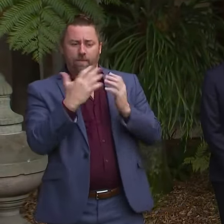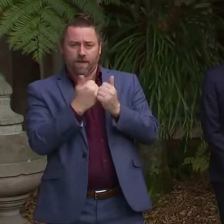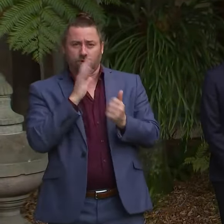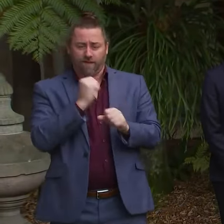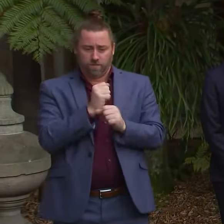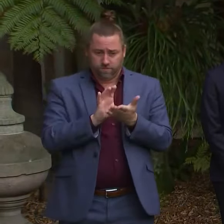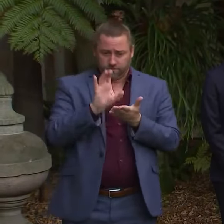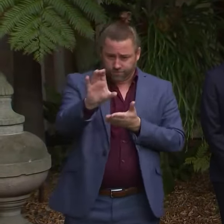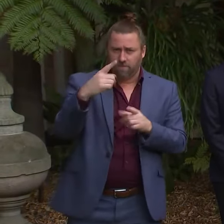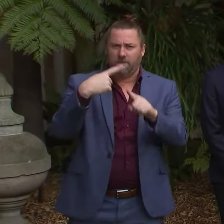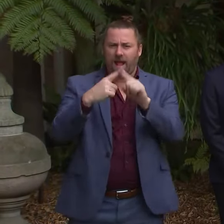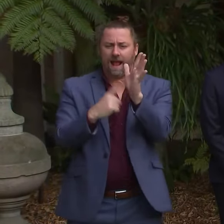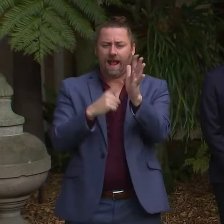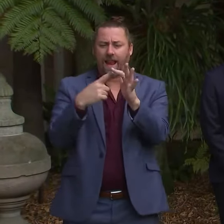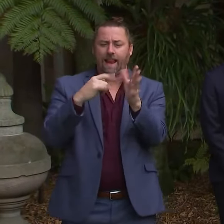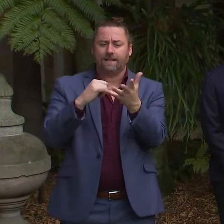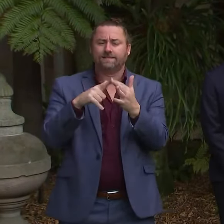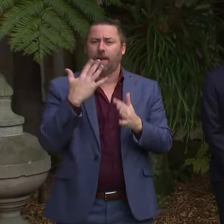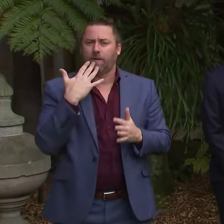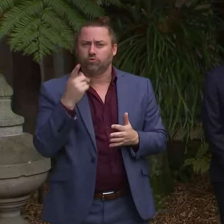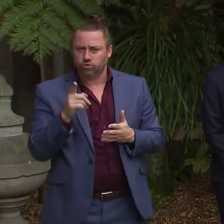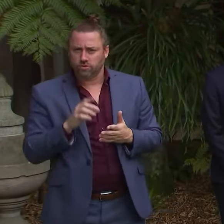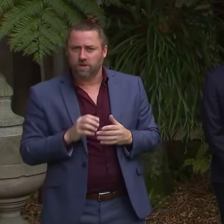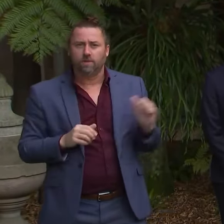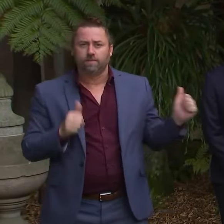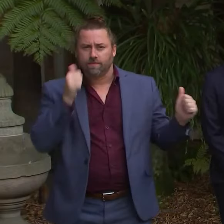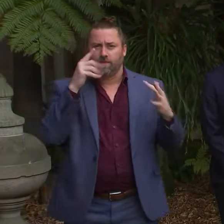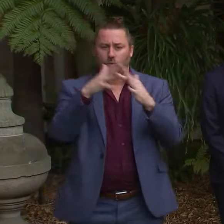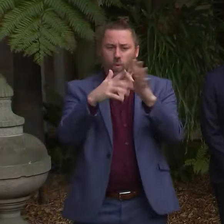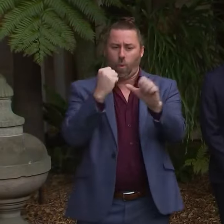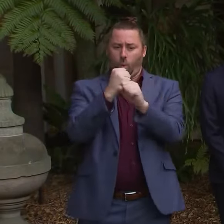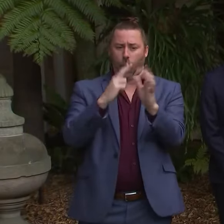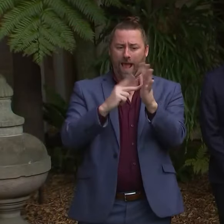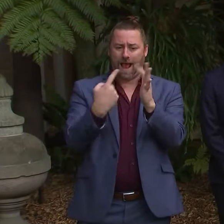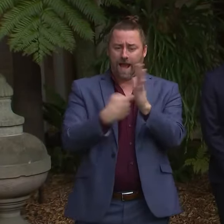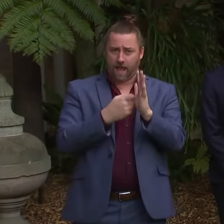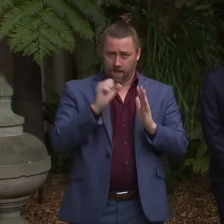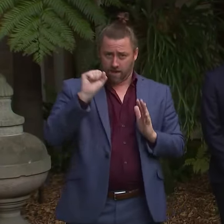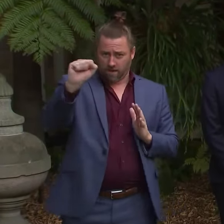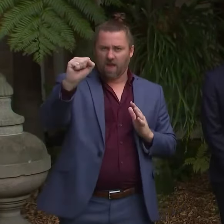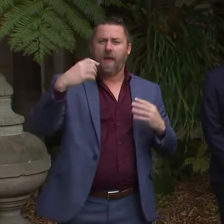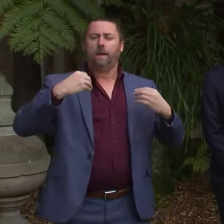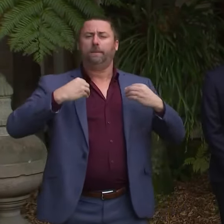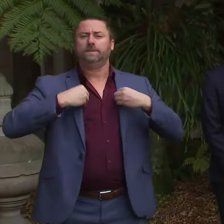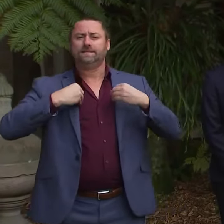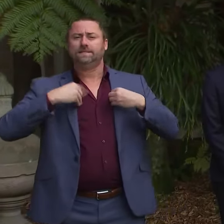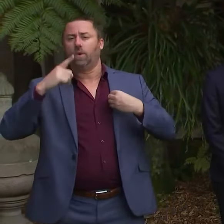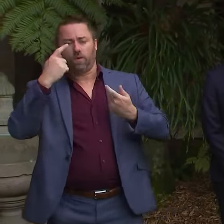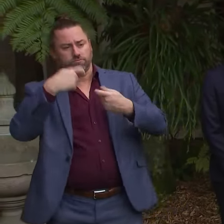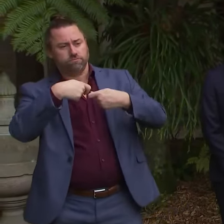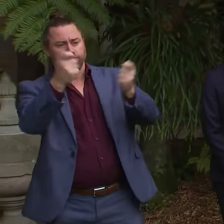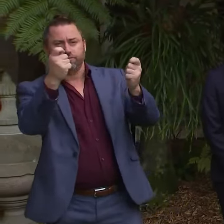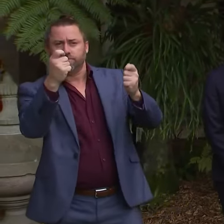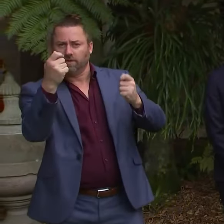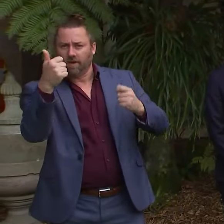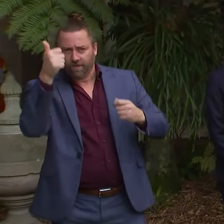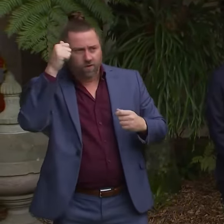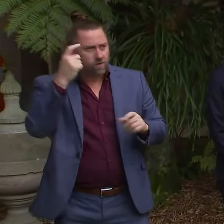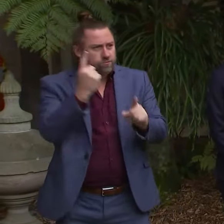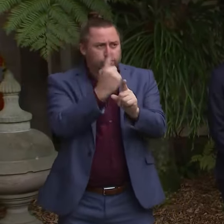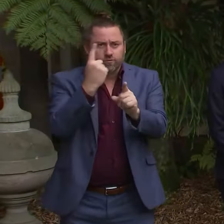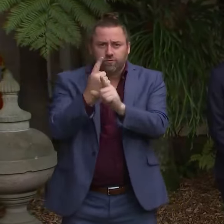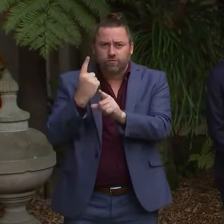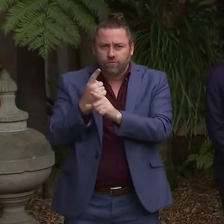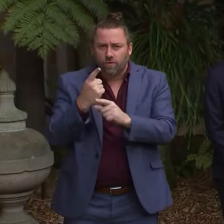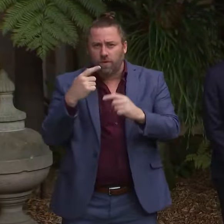Well, understand that the Wagners agreed to release information around the costings yesterday. That's been put out there. I